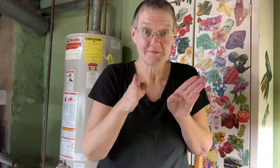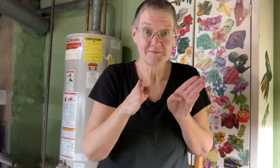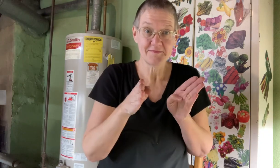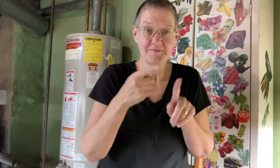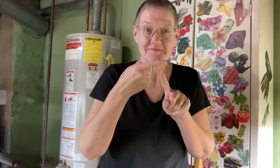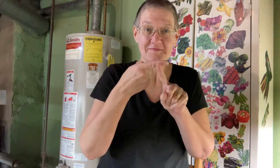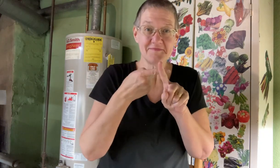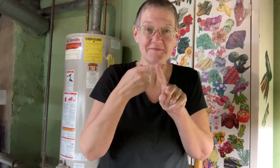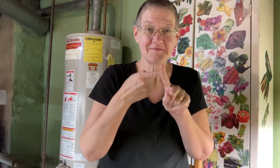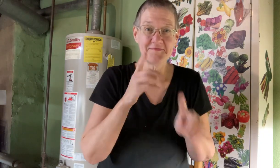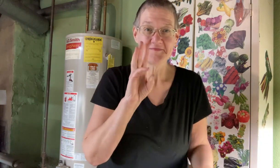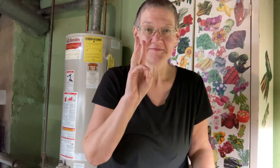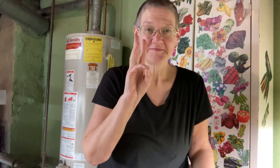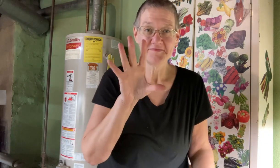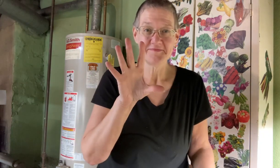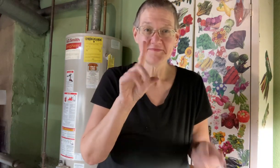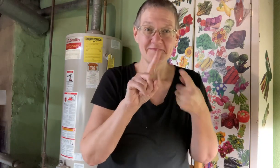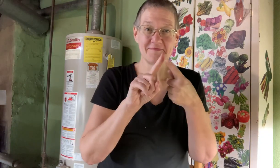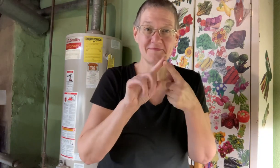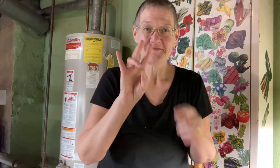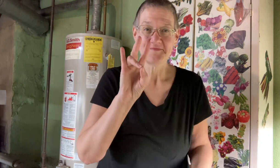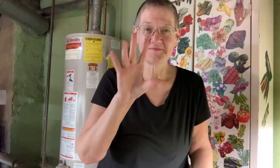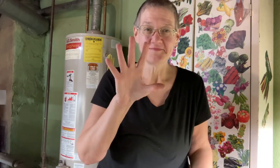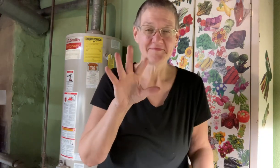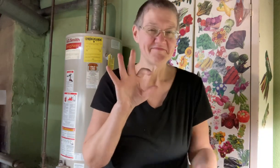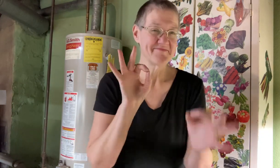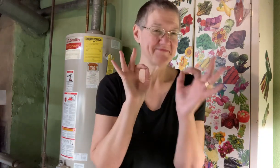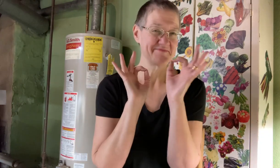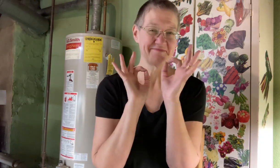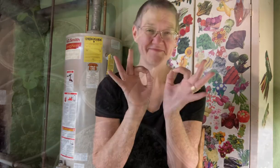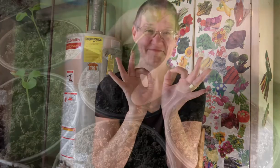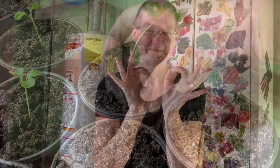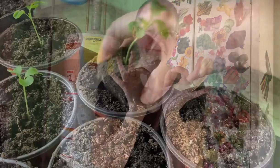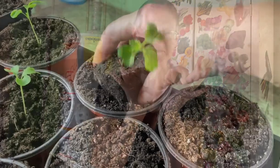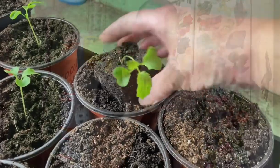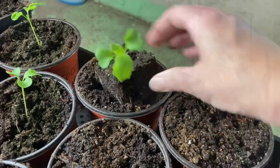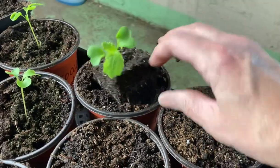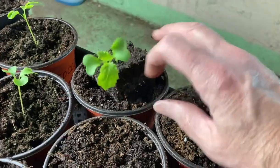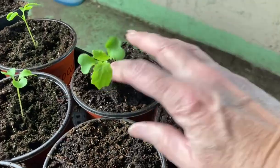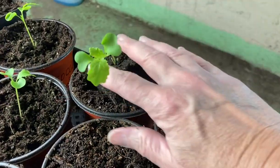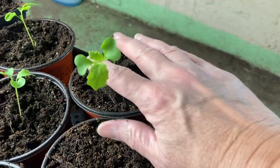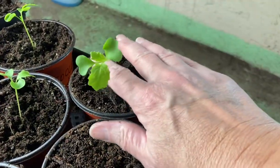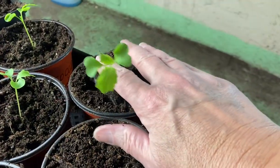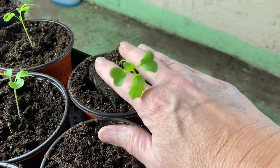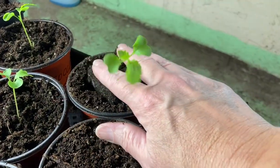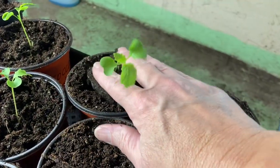And this furnace room tends to run 65 to 75. So that's just perfect.